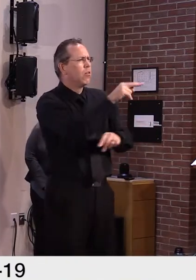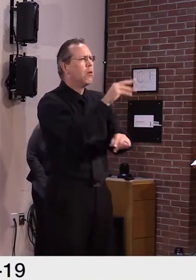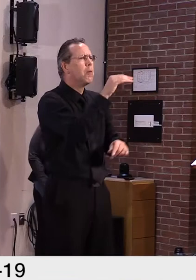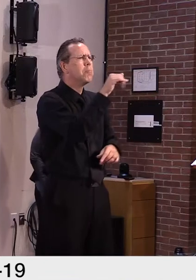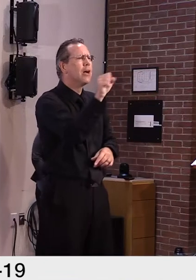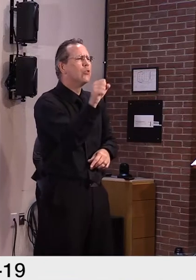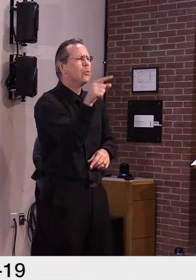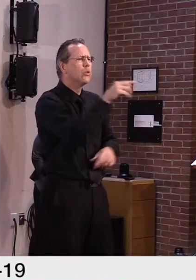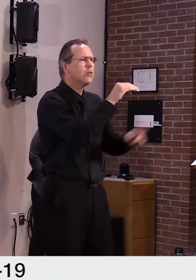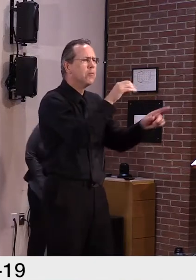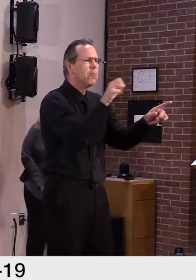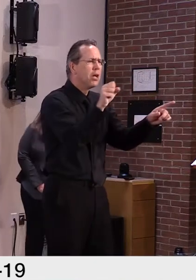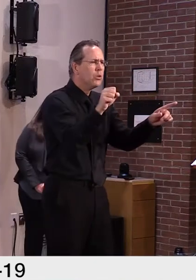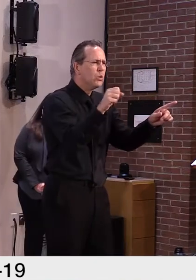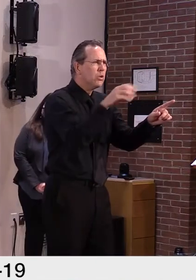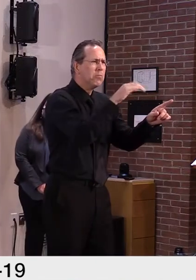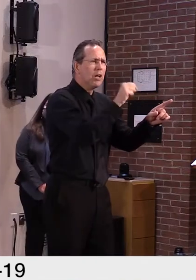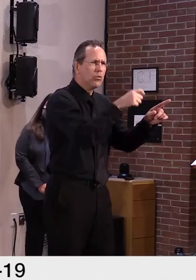that.